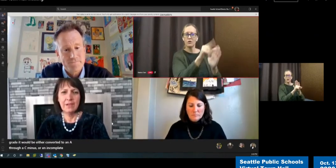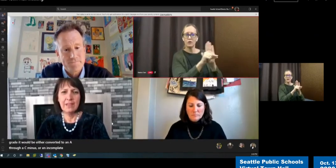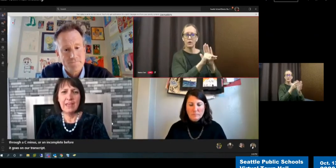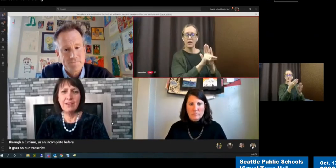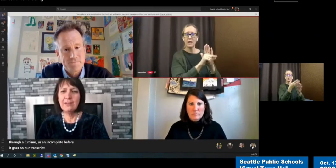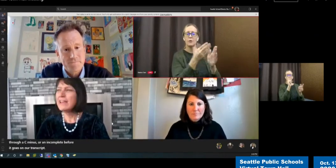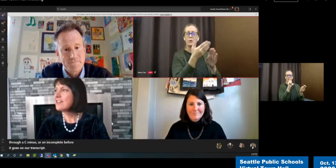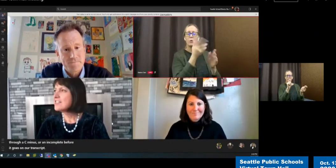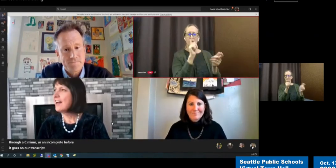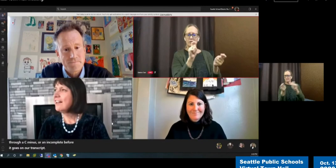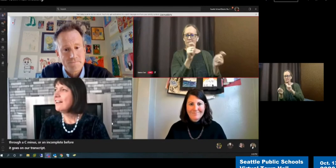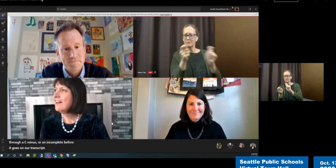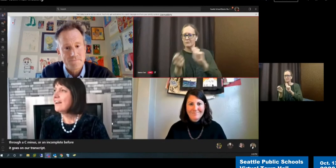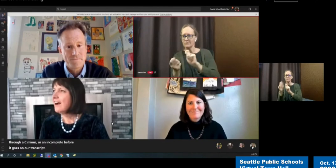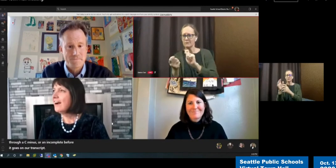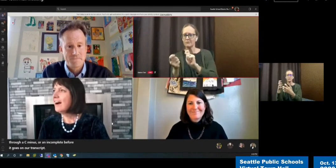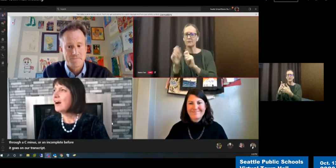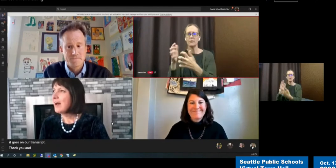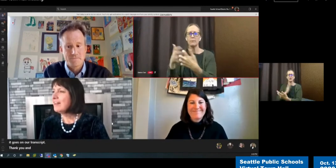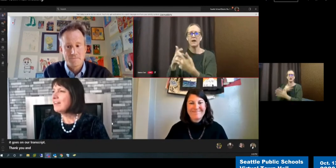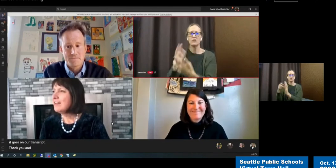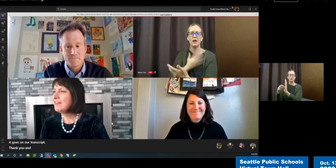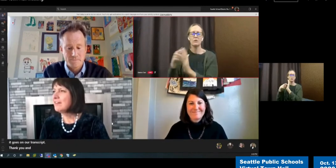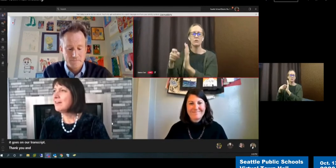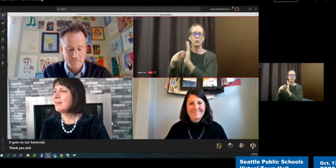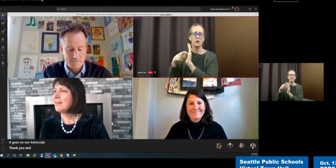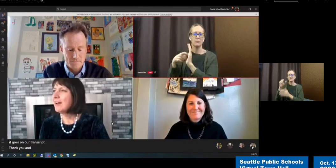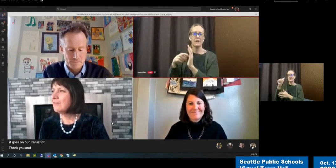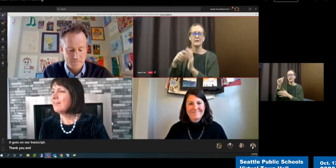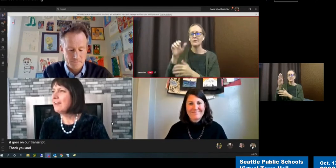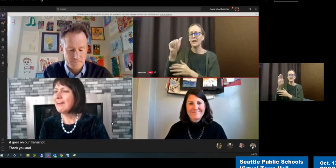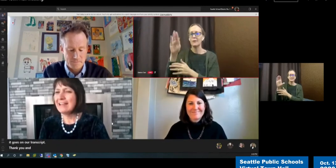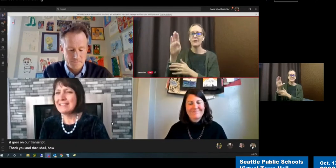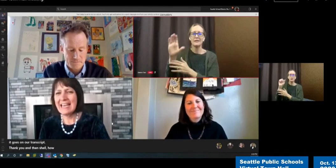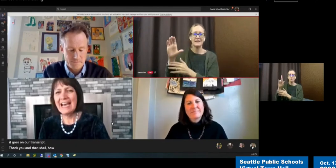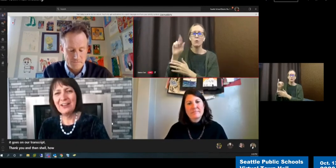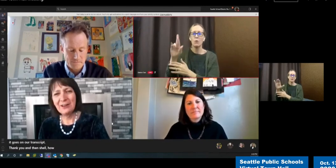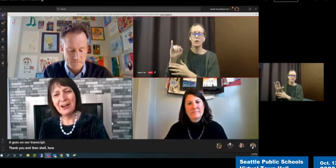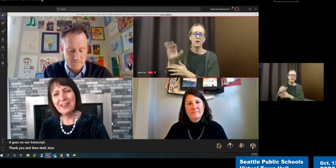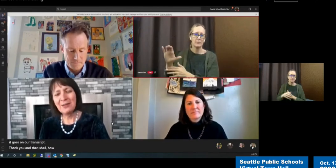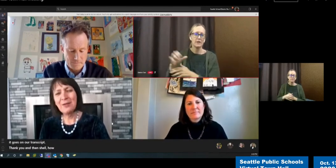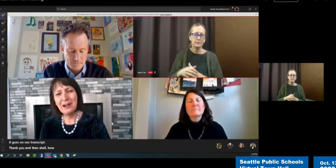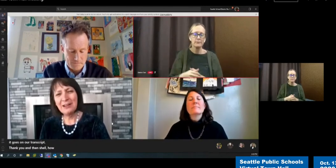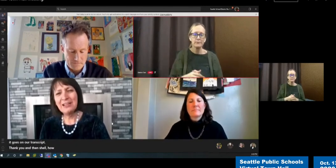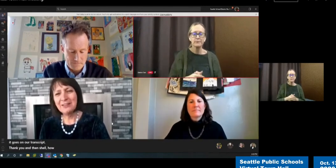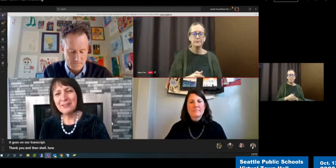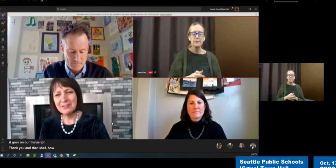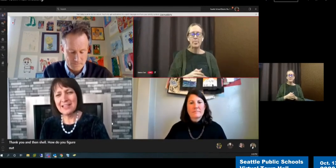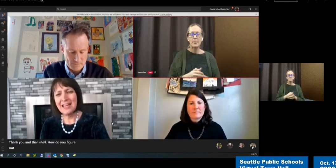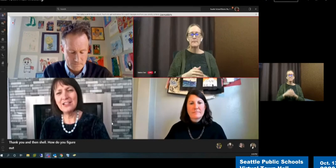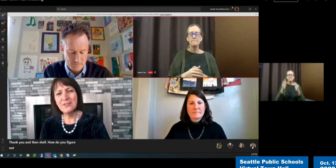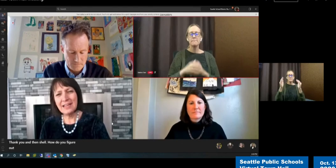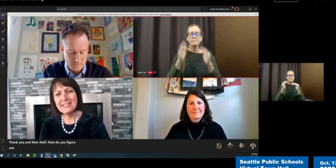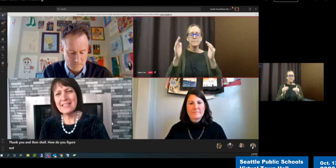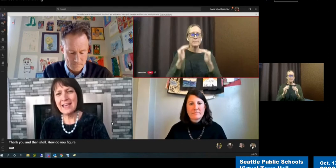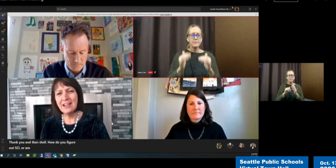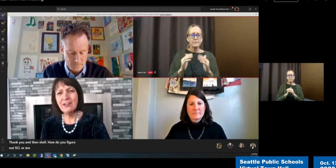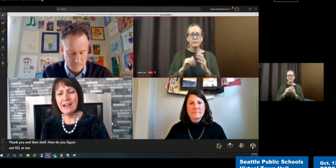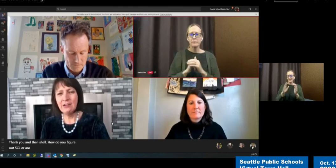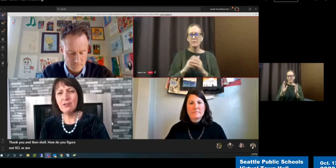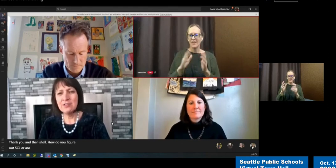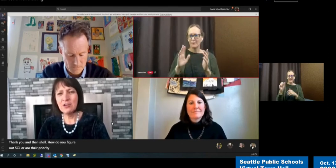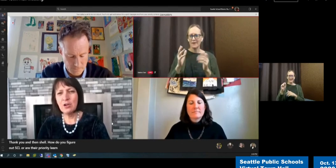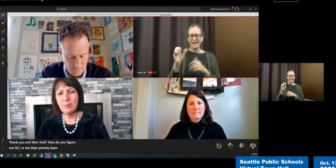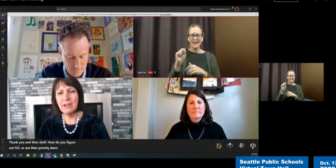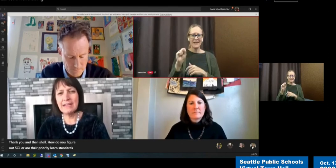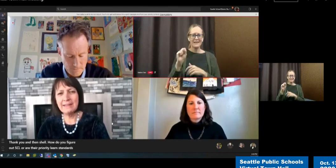Thank you. And then Cashel, how do you figure out SEL or are there priority standards for SEL or how